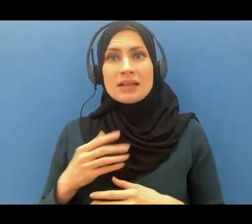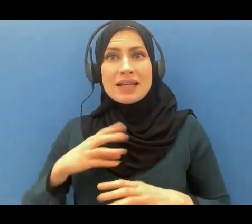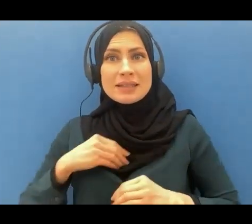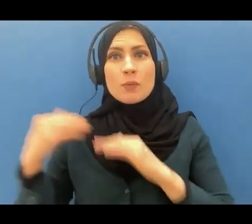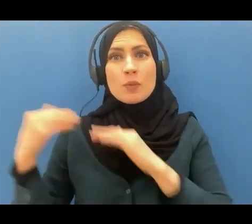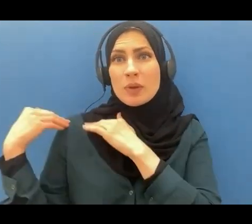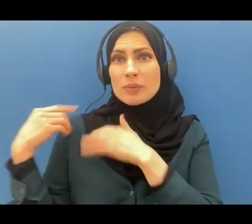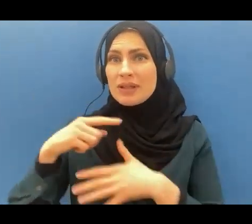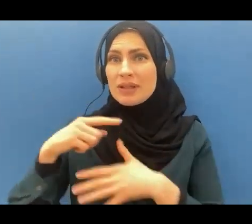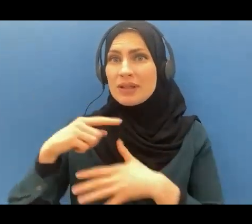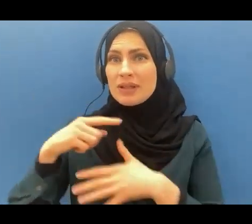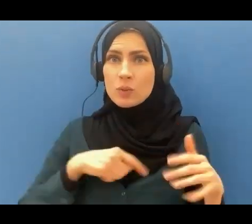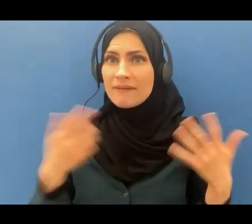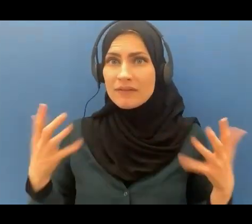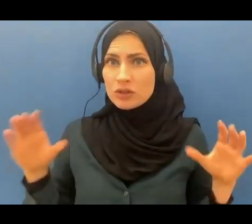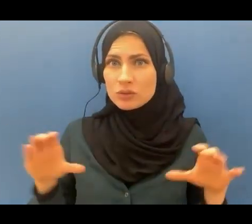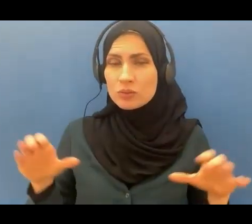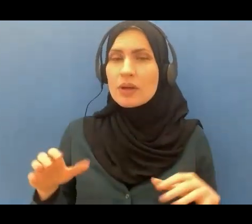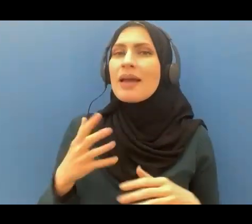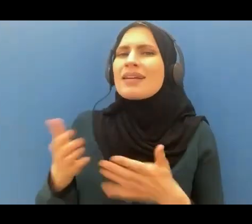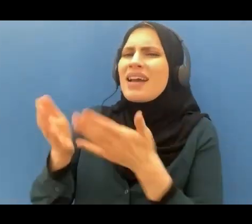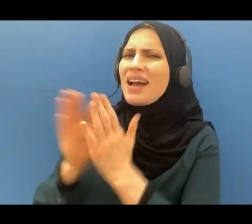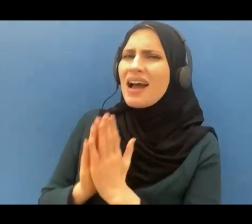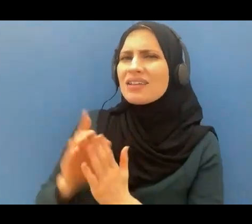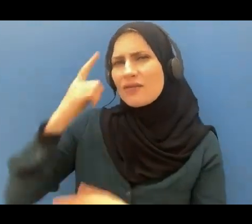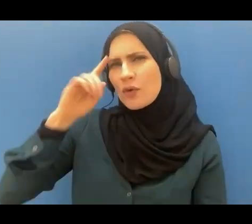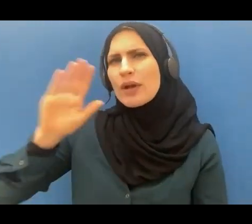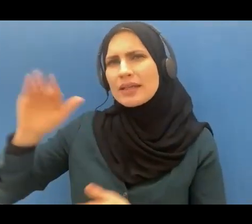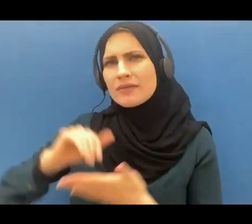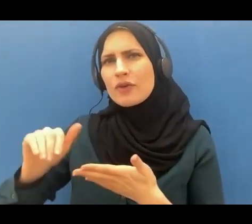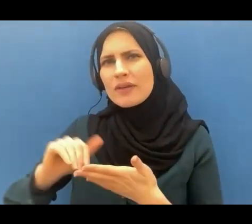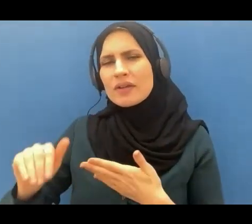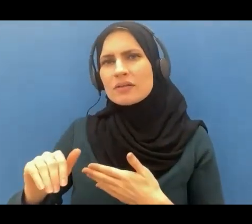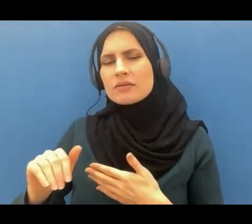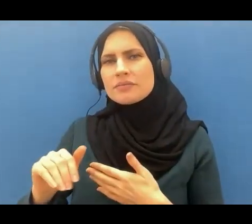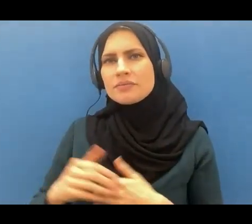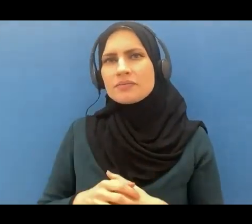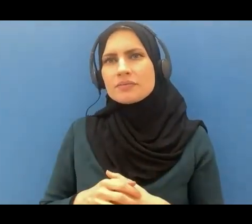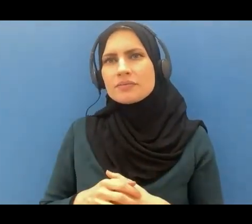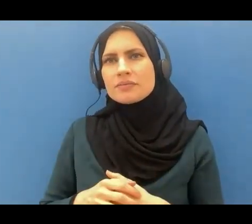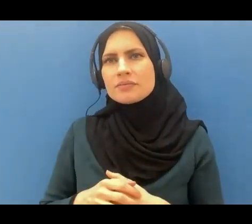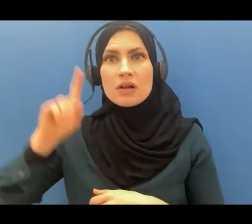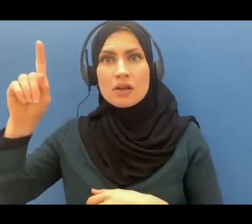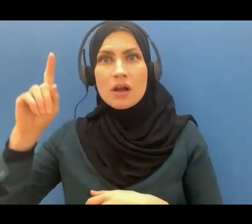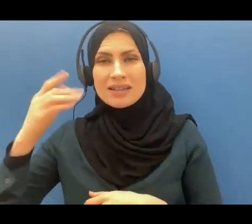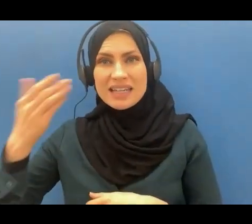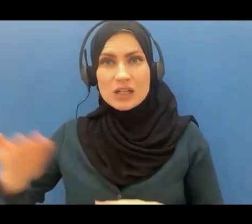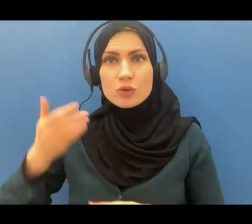done and ask for his forgiveness and when he introduces himself as very severe in